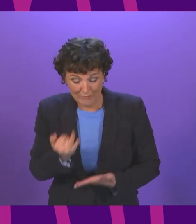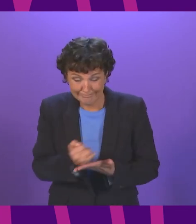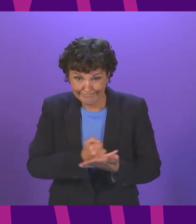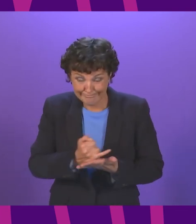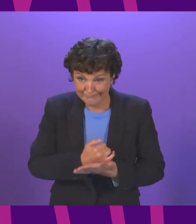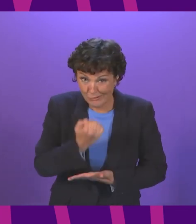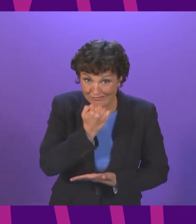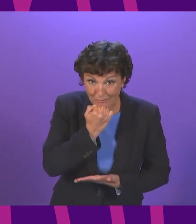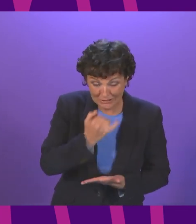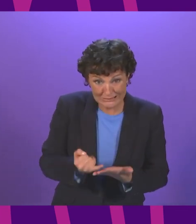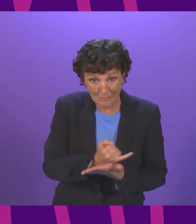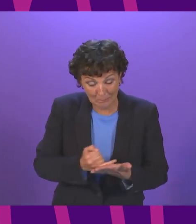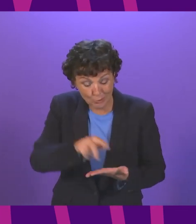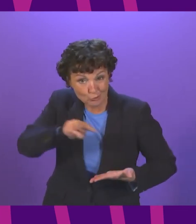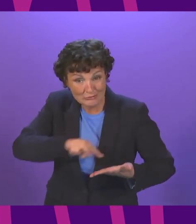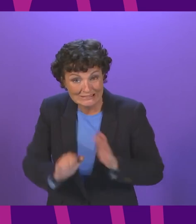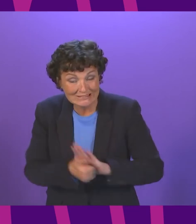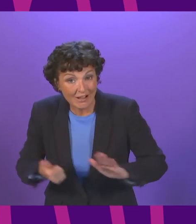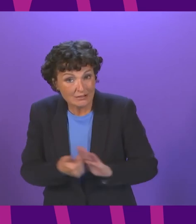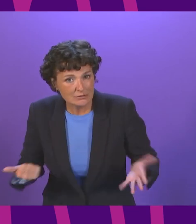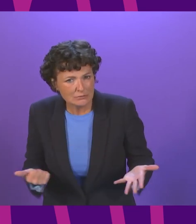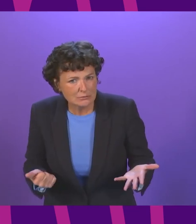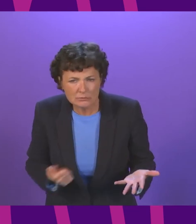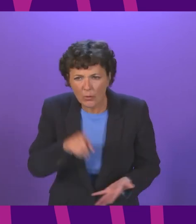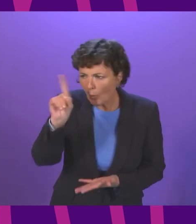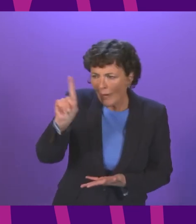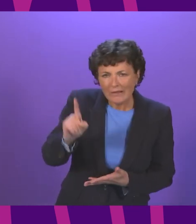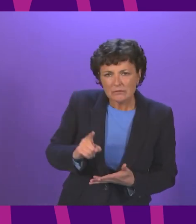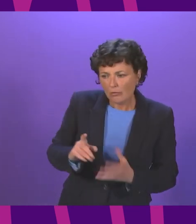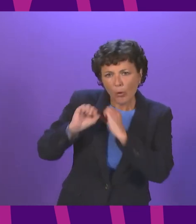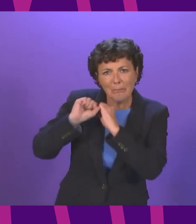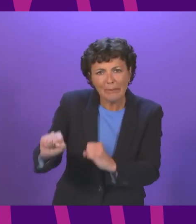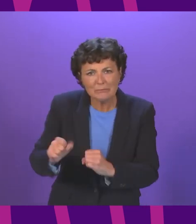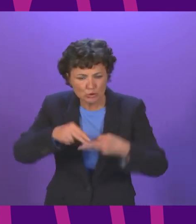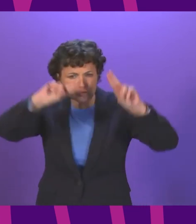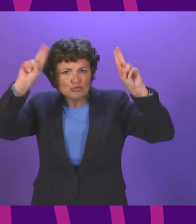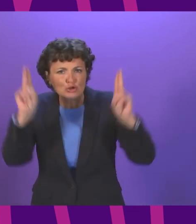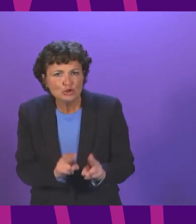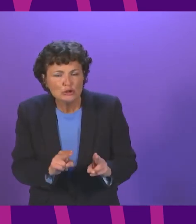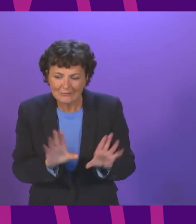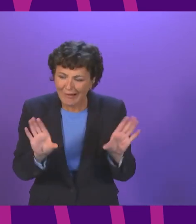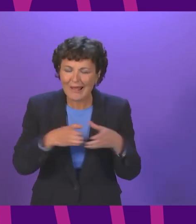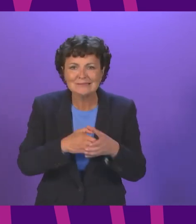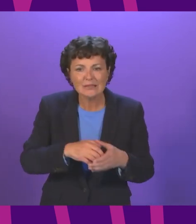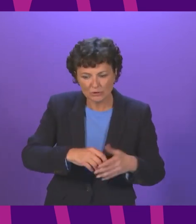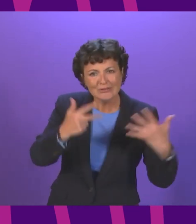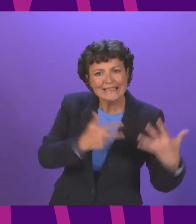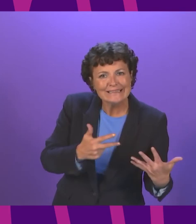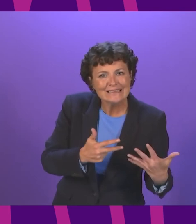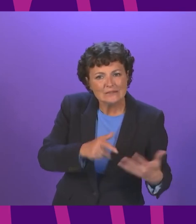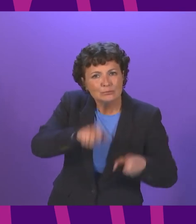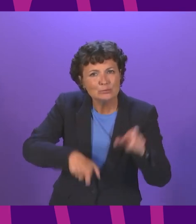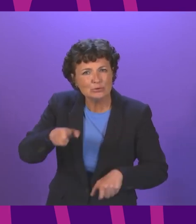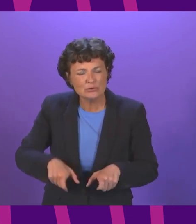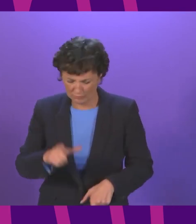2007 manifesto commitment to reduce class sizes to 18 why do they shelve the Education Bill and why is it not in this